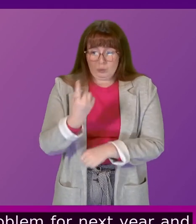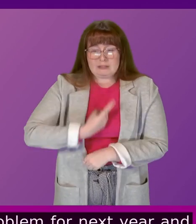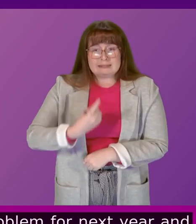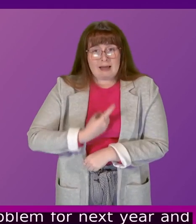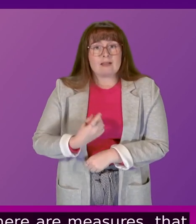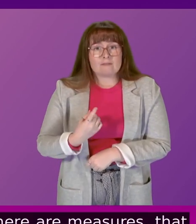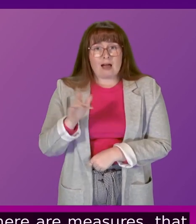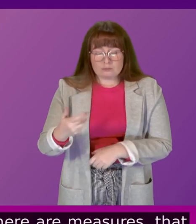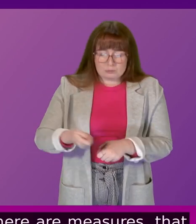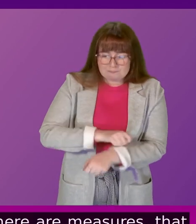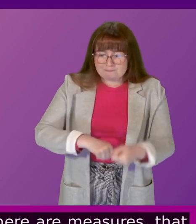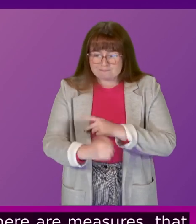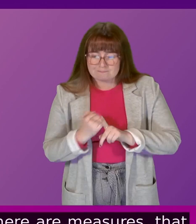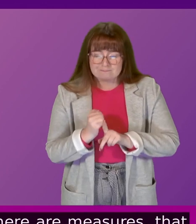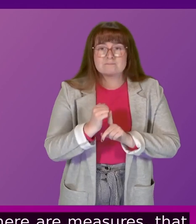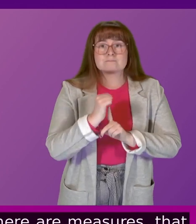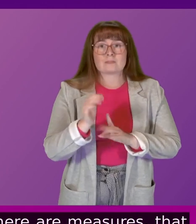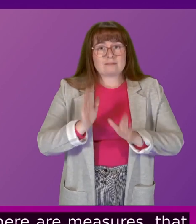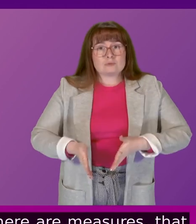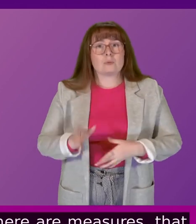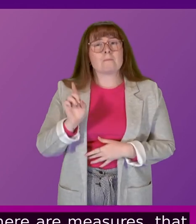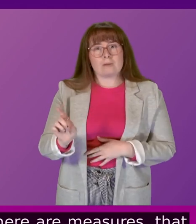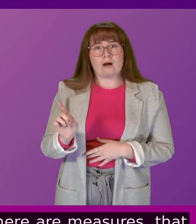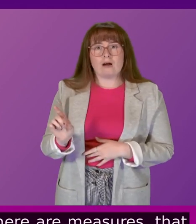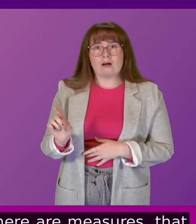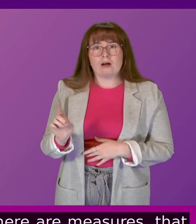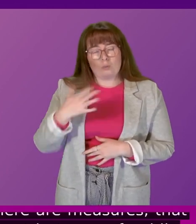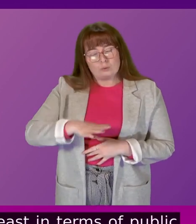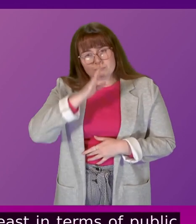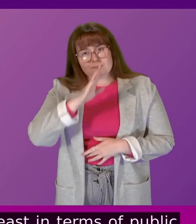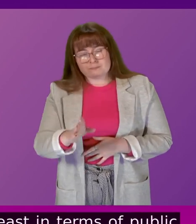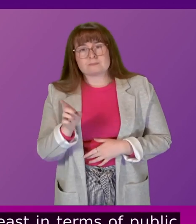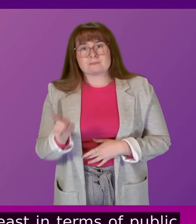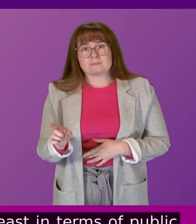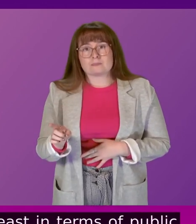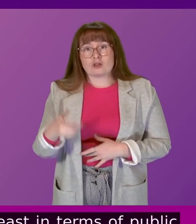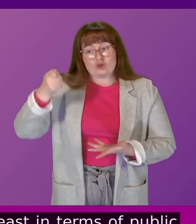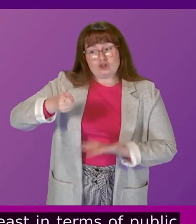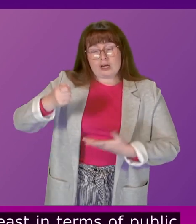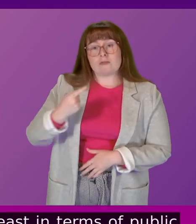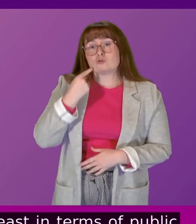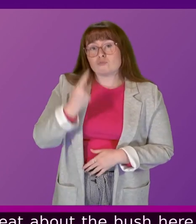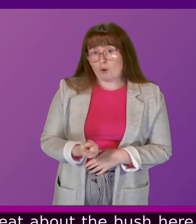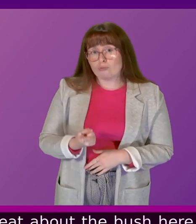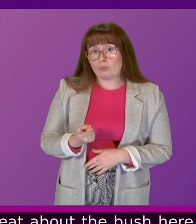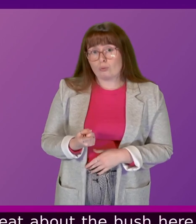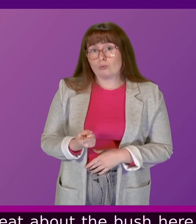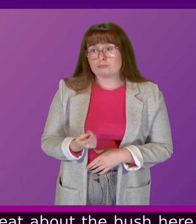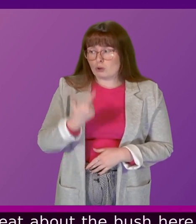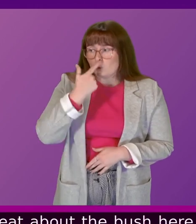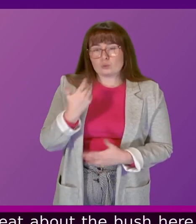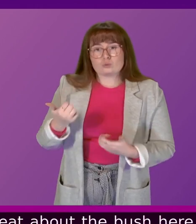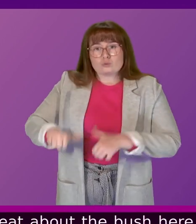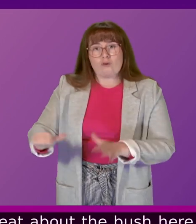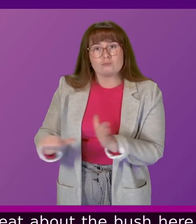terms of public service reform but let's not be about the bush here the Chancellor tomorrow could solve the